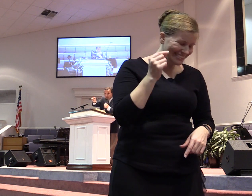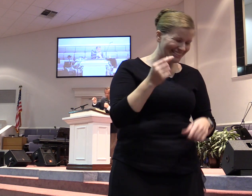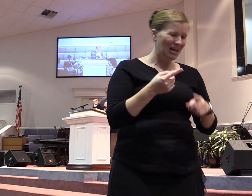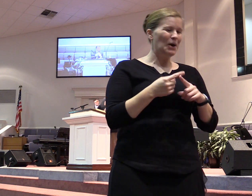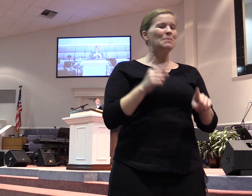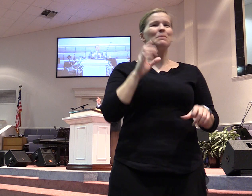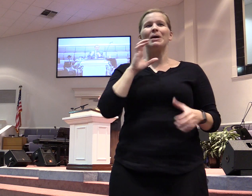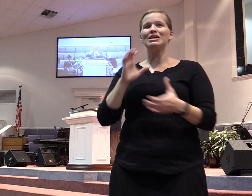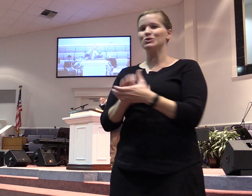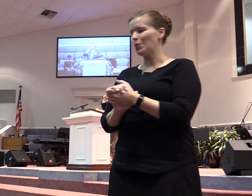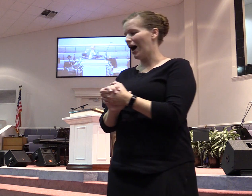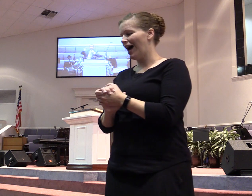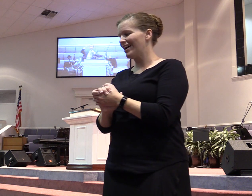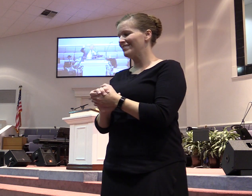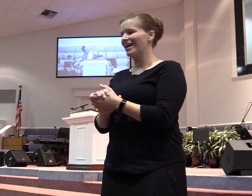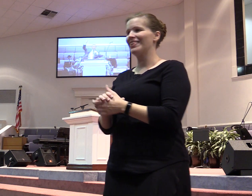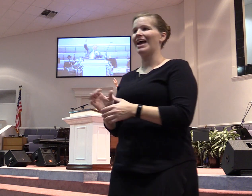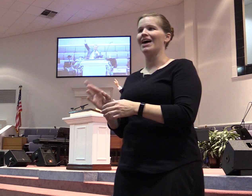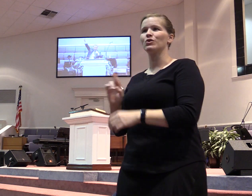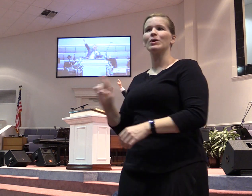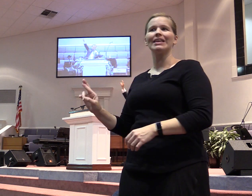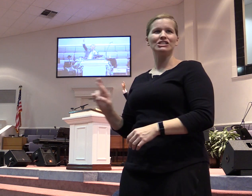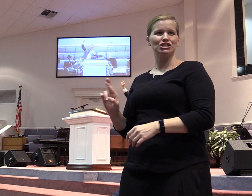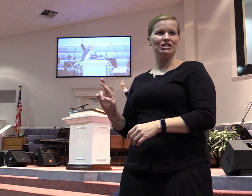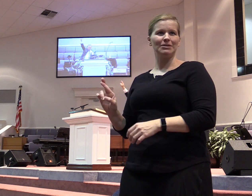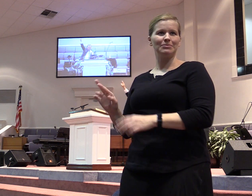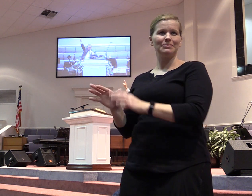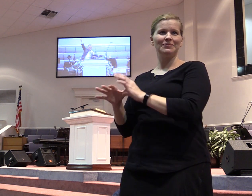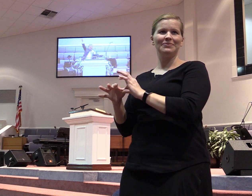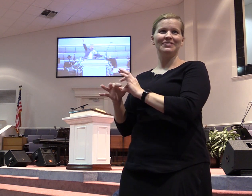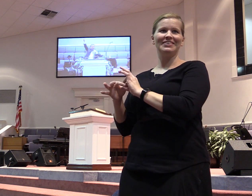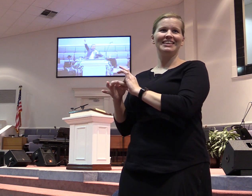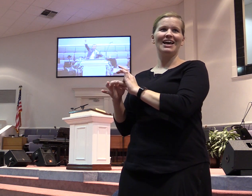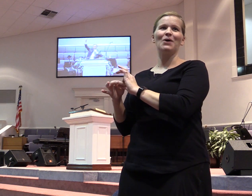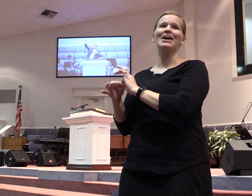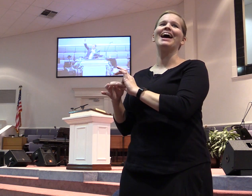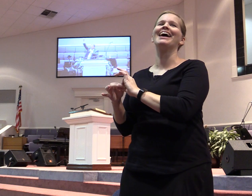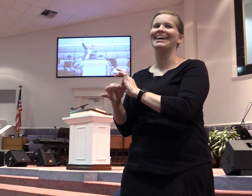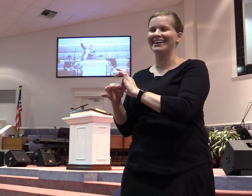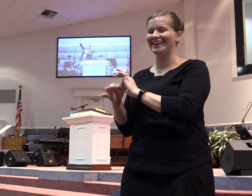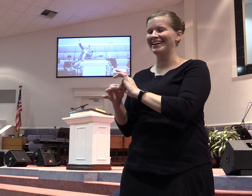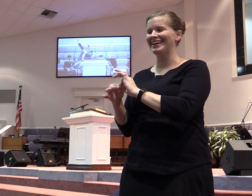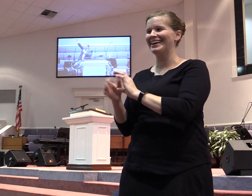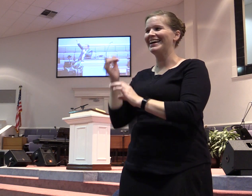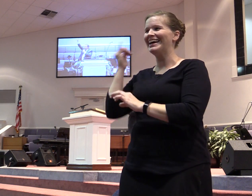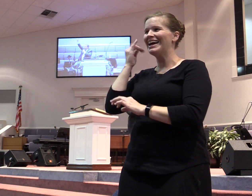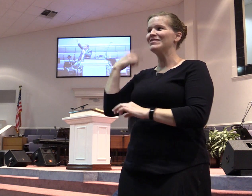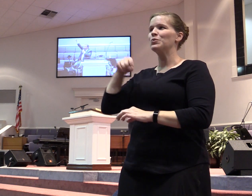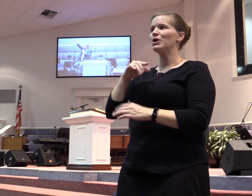When we get near God we're going to become like God. Right.